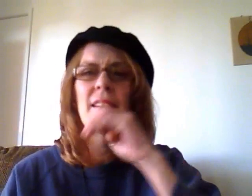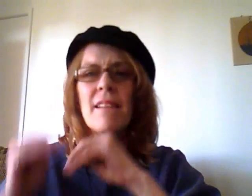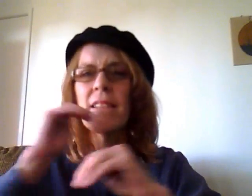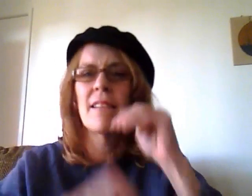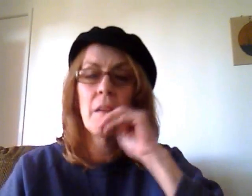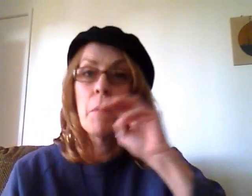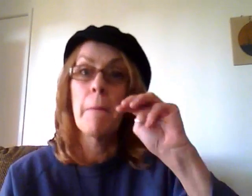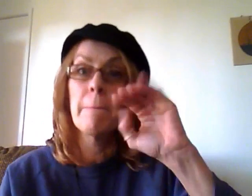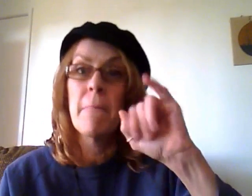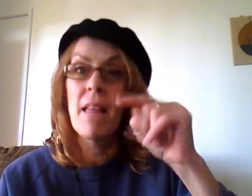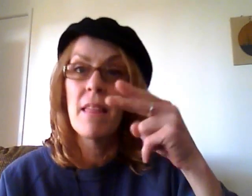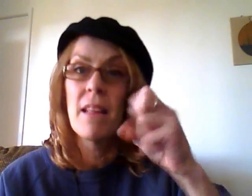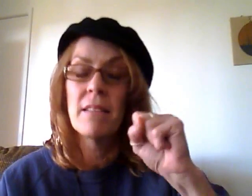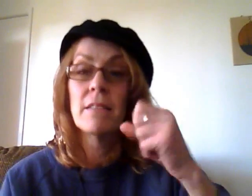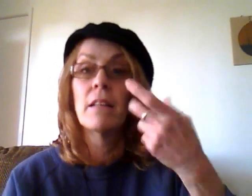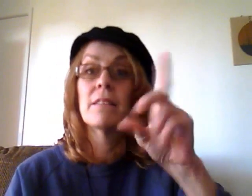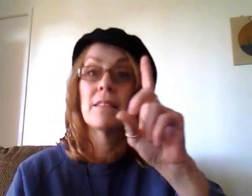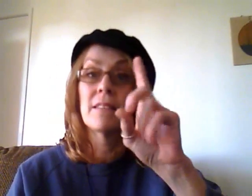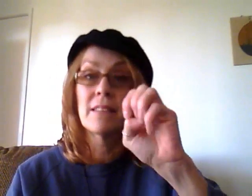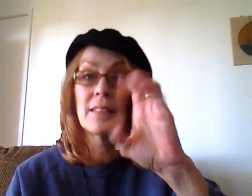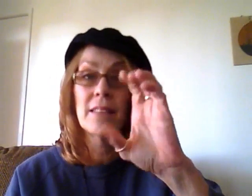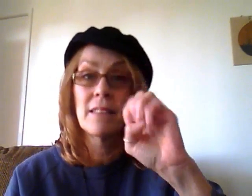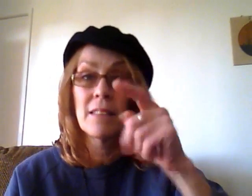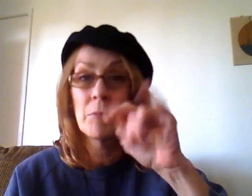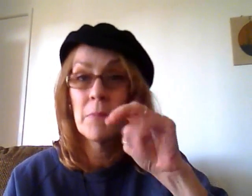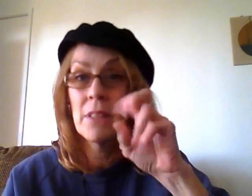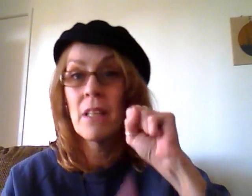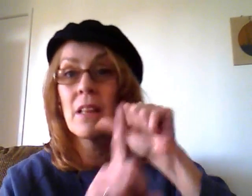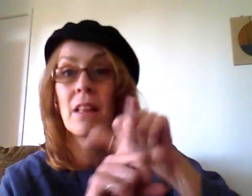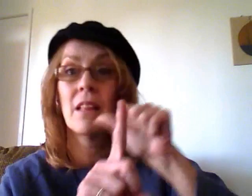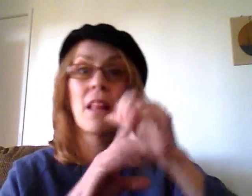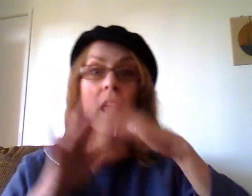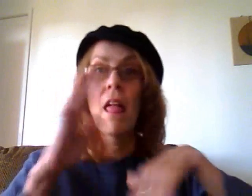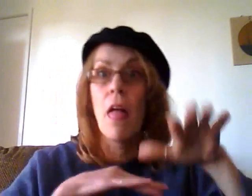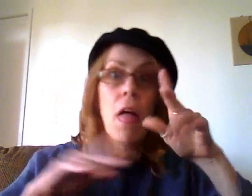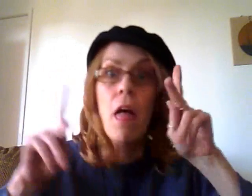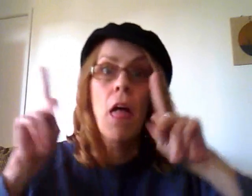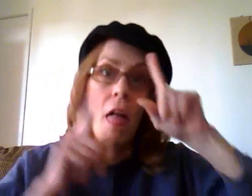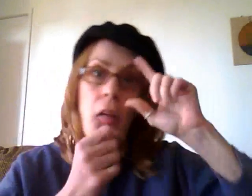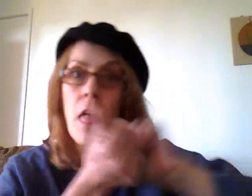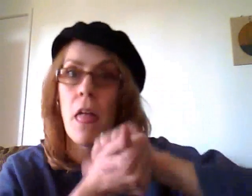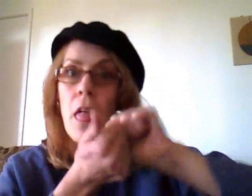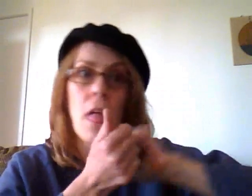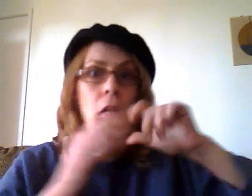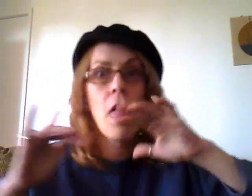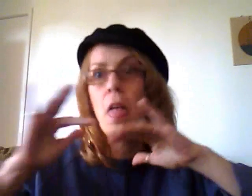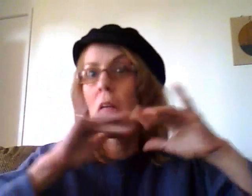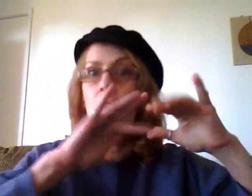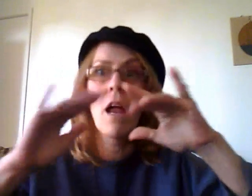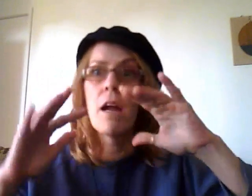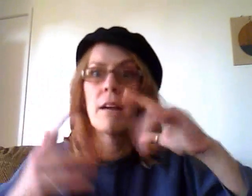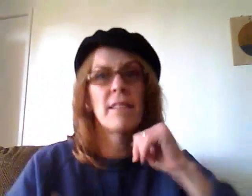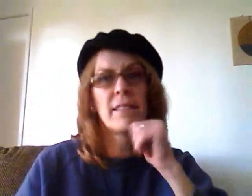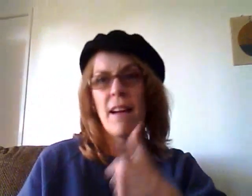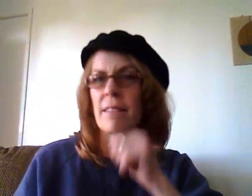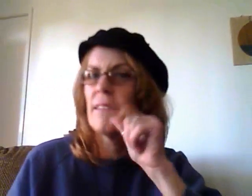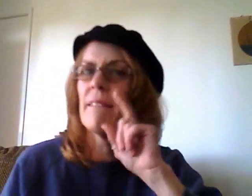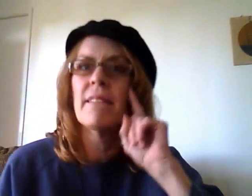Can't take much more Here we go, here we go, here we go now 1. Nothing wrong with me